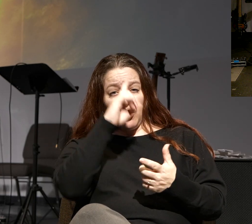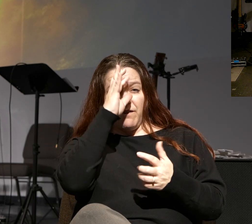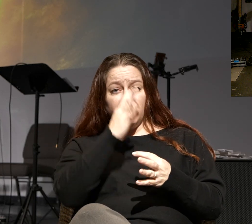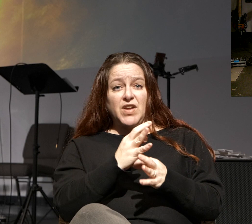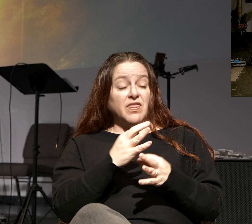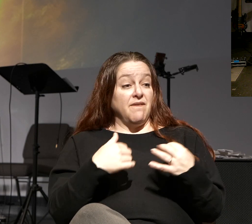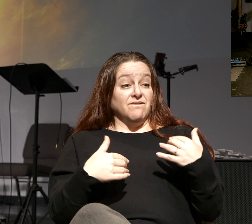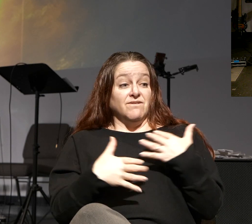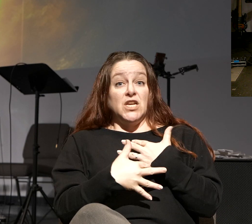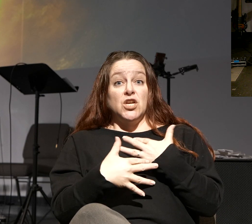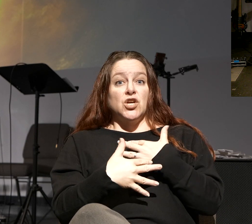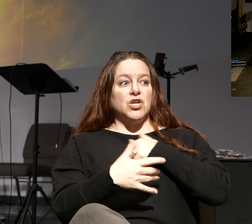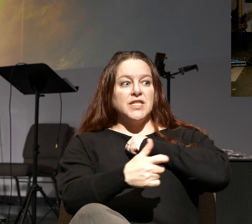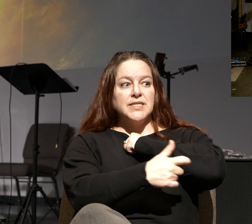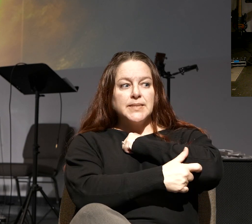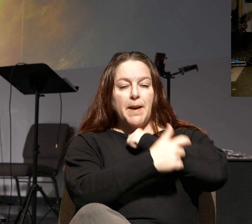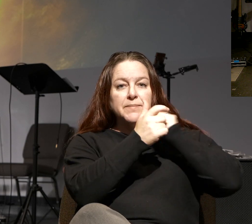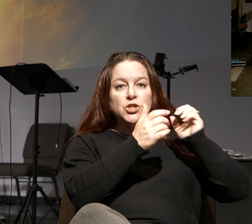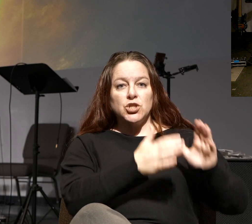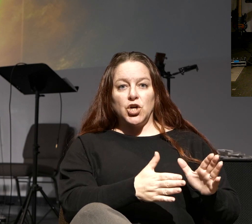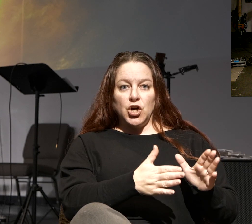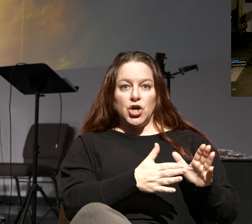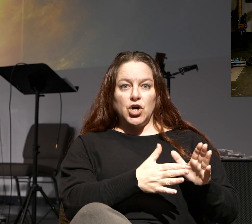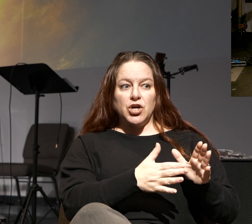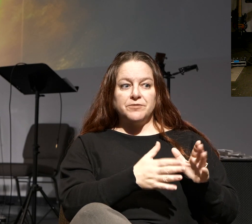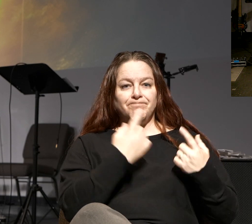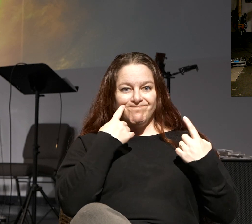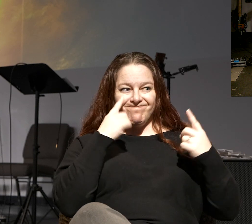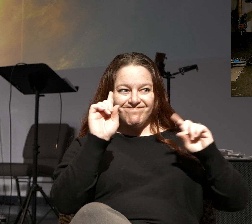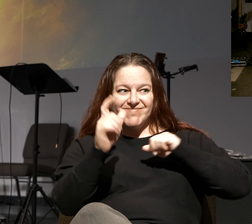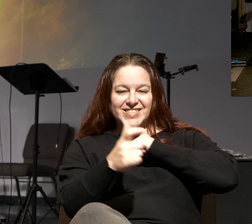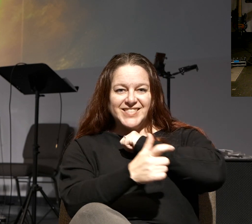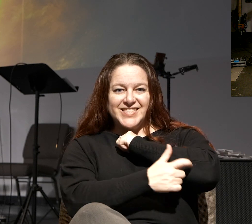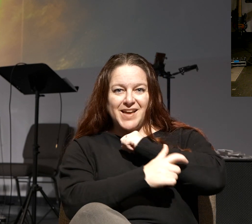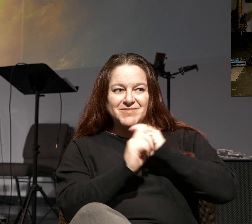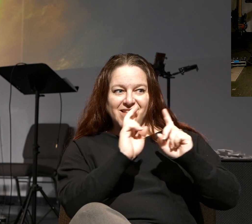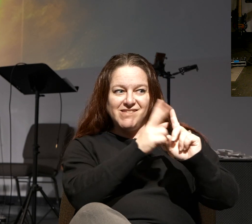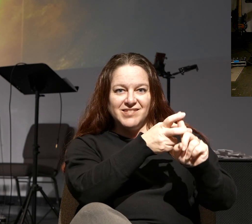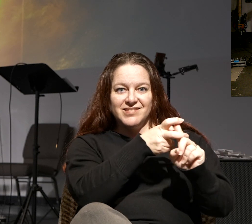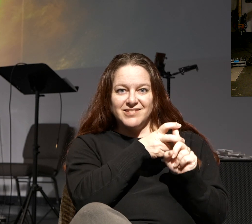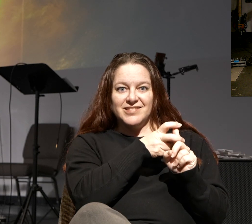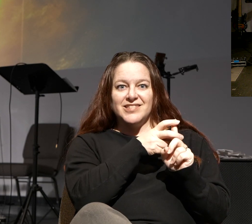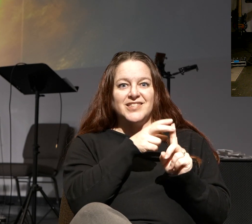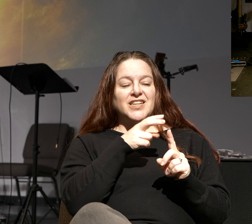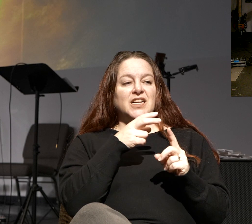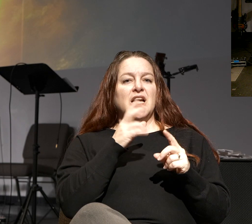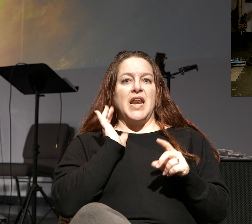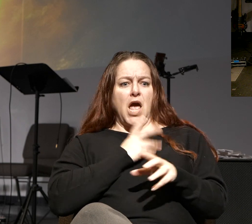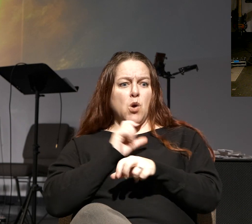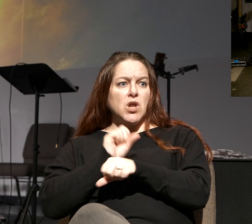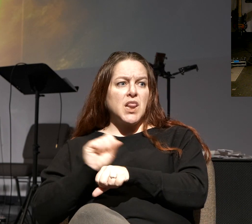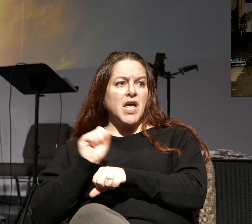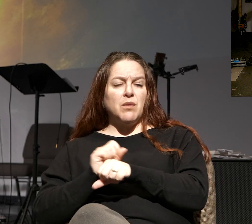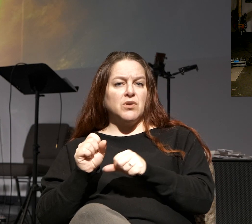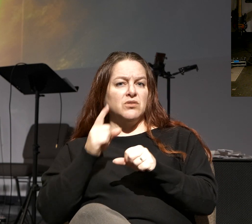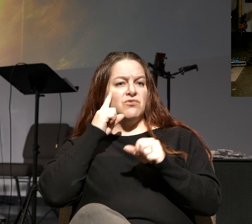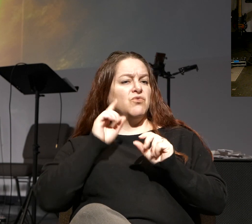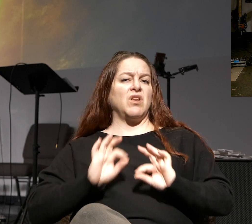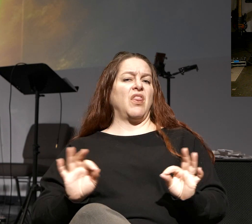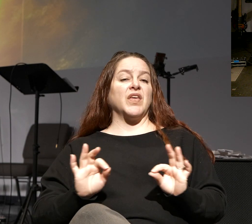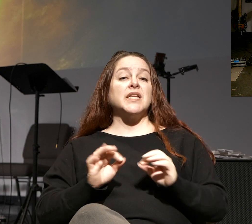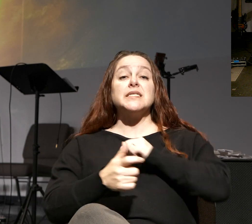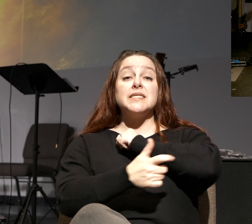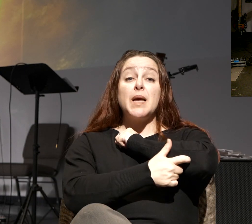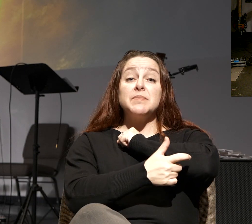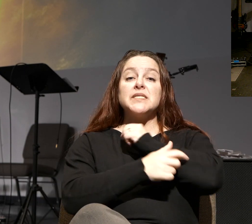somehow the tempter had tempted you and our labor would be in vain. The word